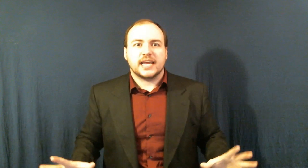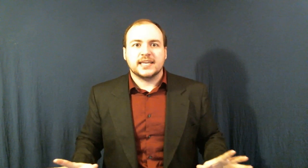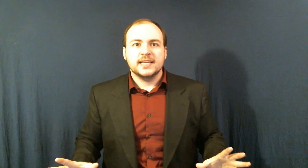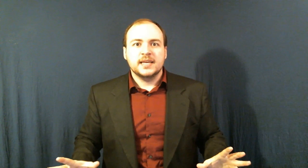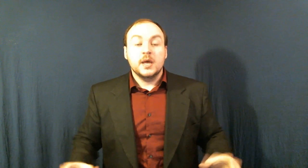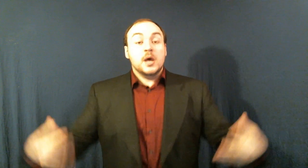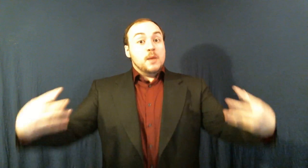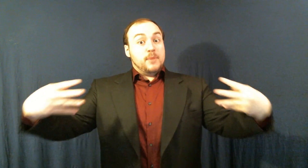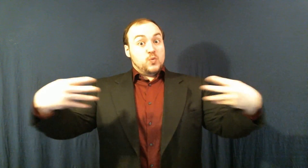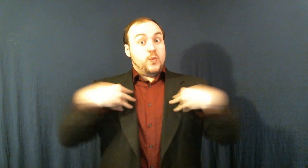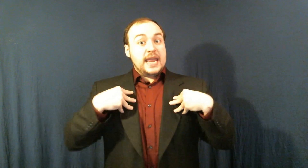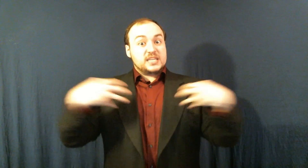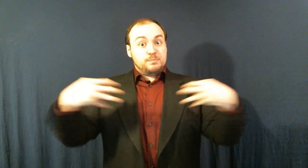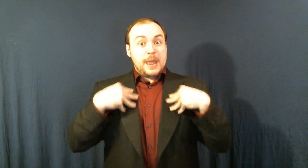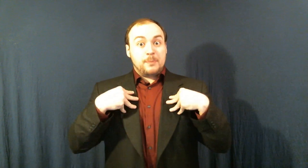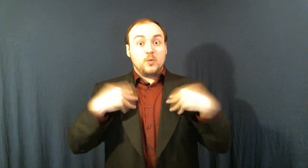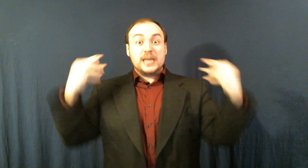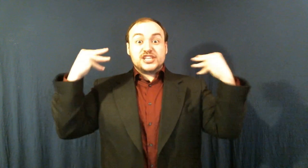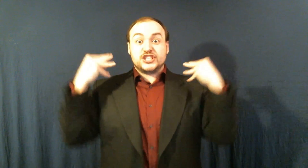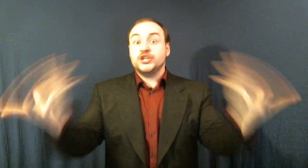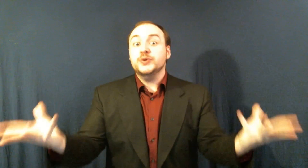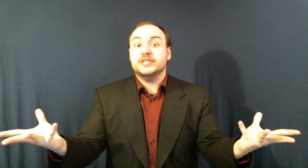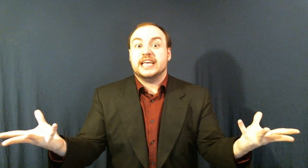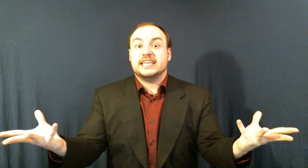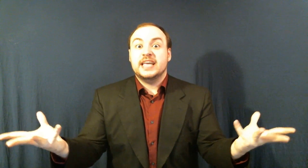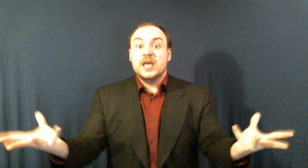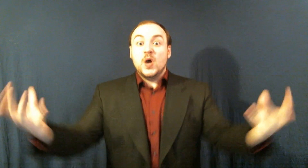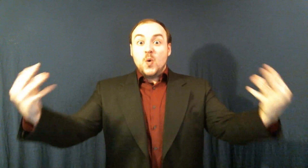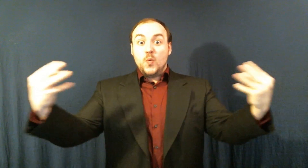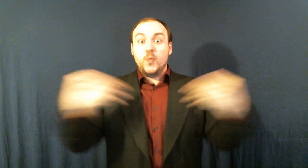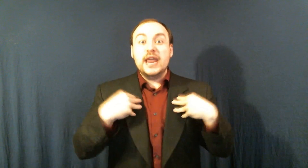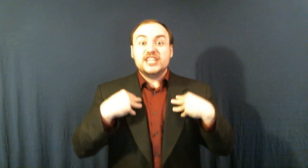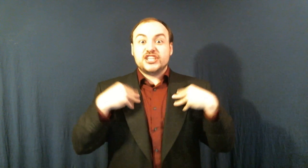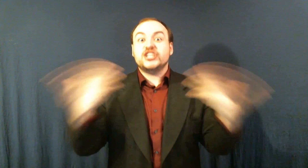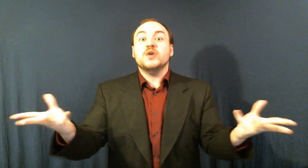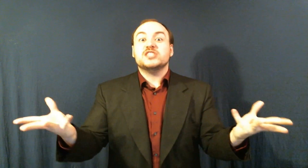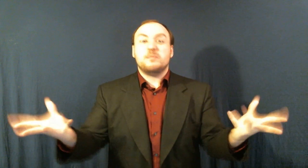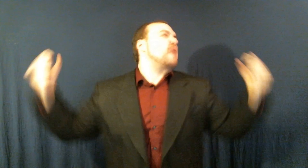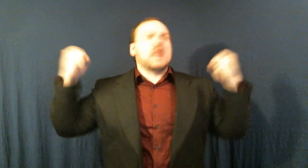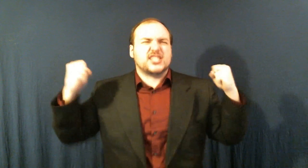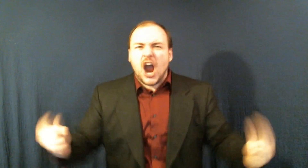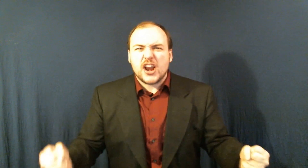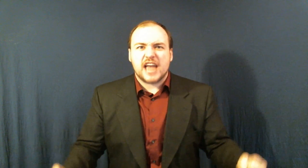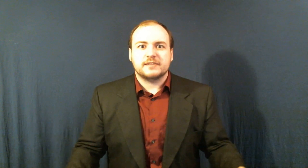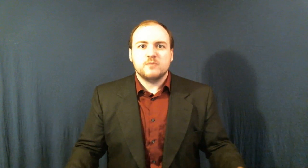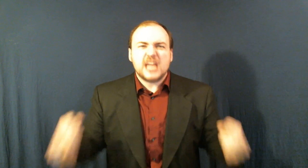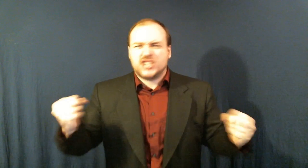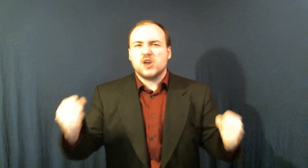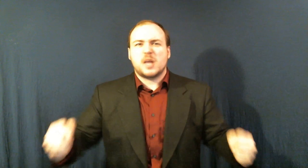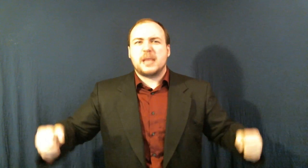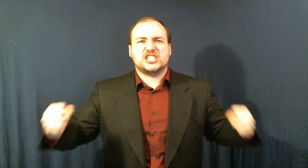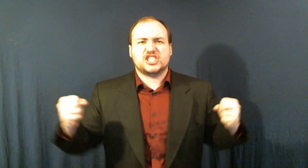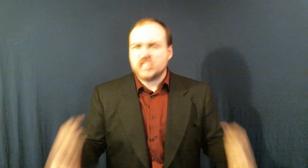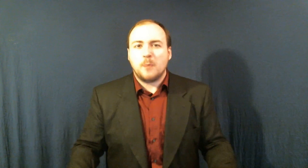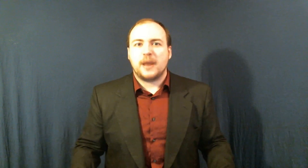it But we as people we choose it We choose to be retarded We choose to be stupid